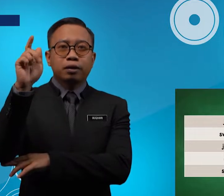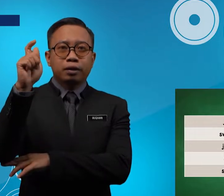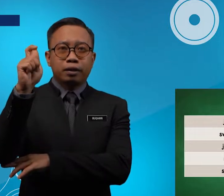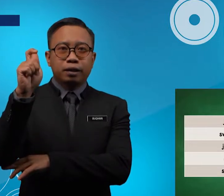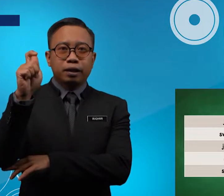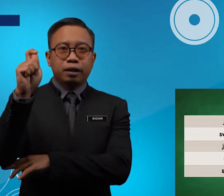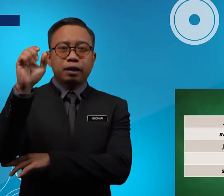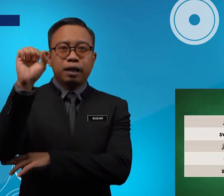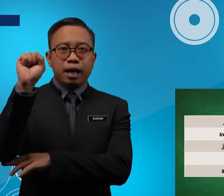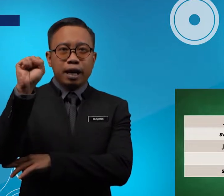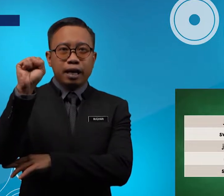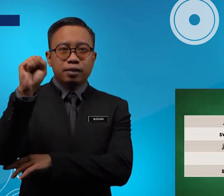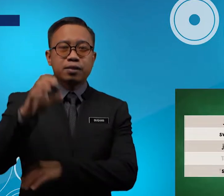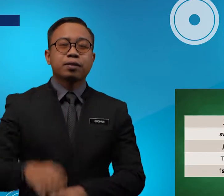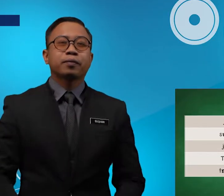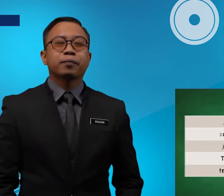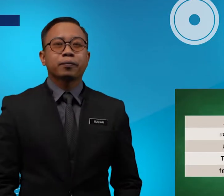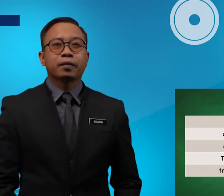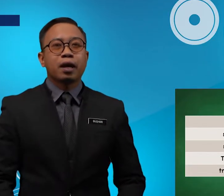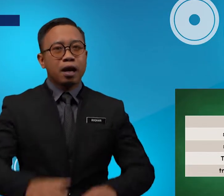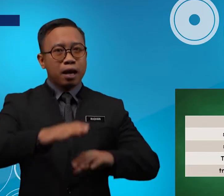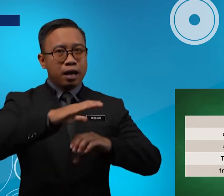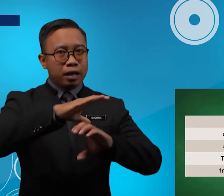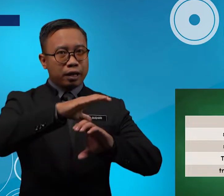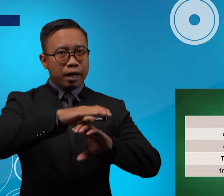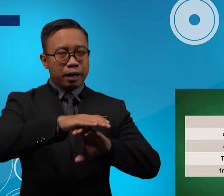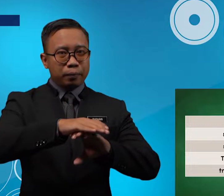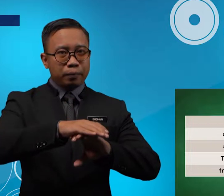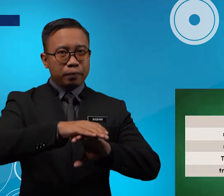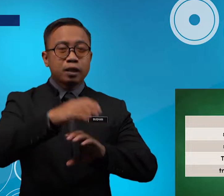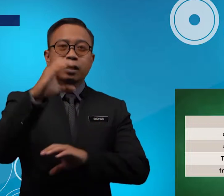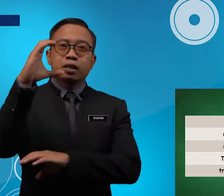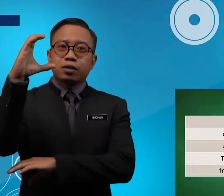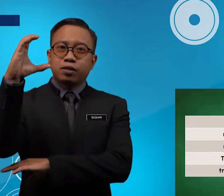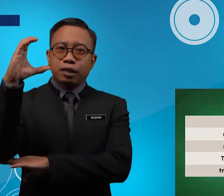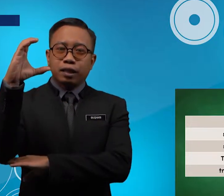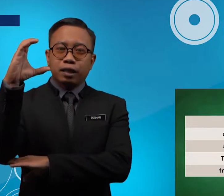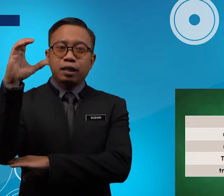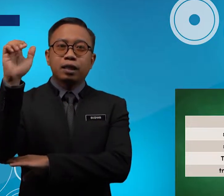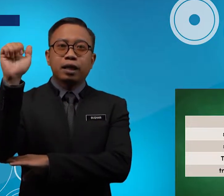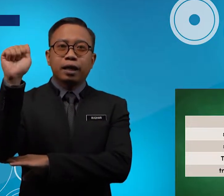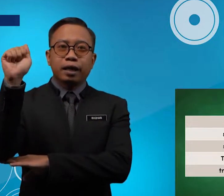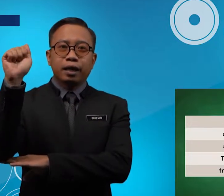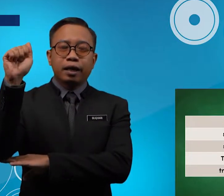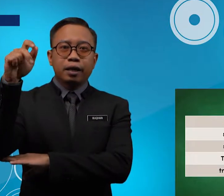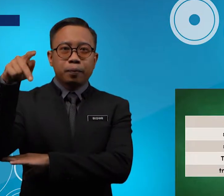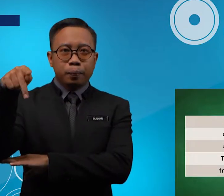T S Cap C A P